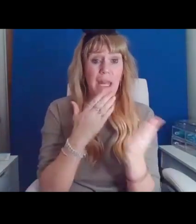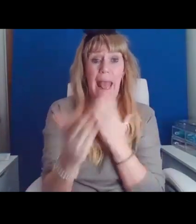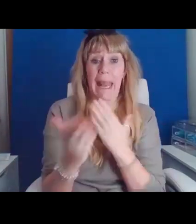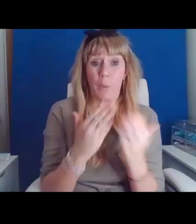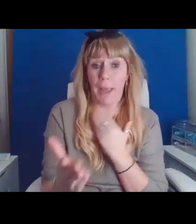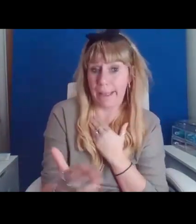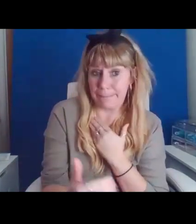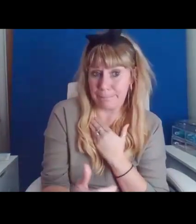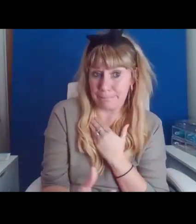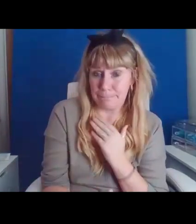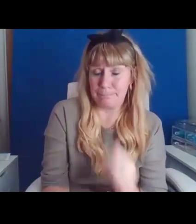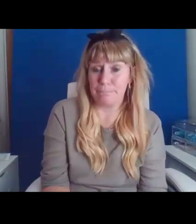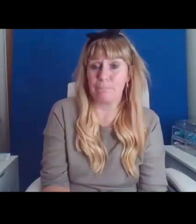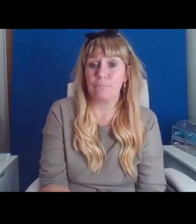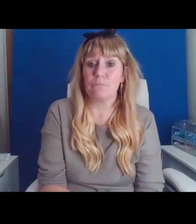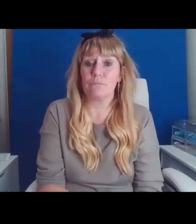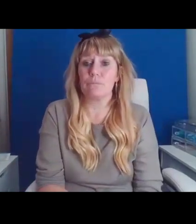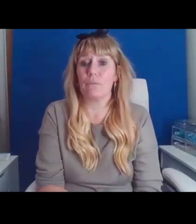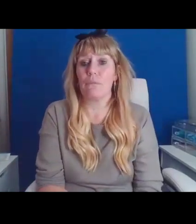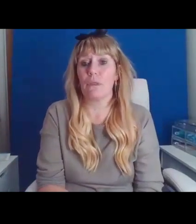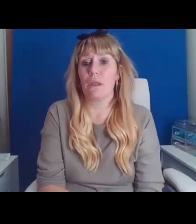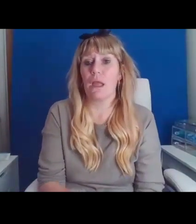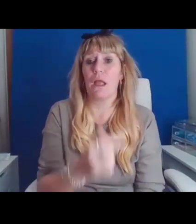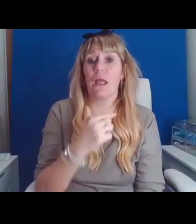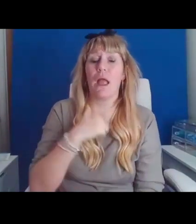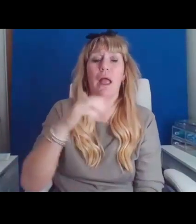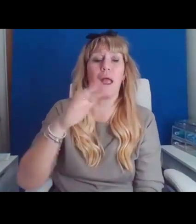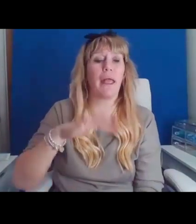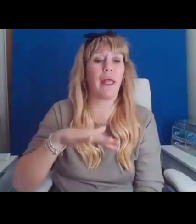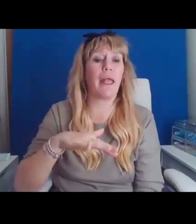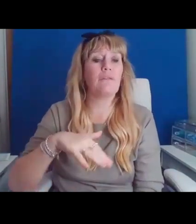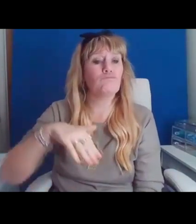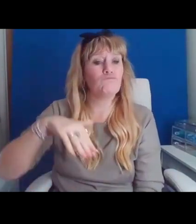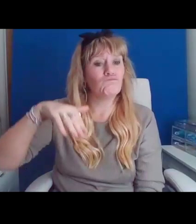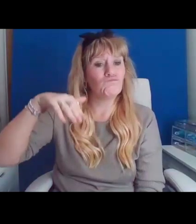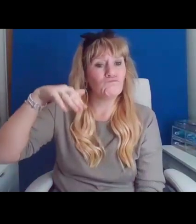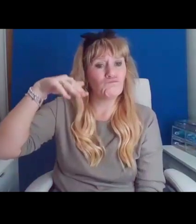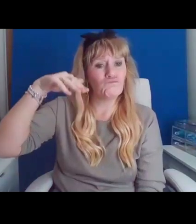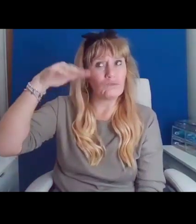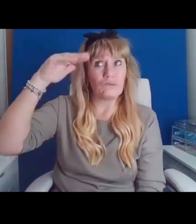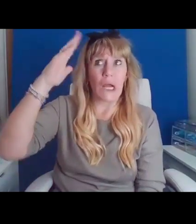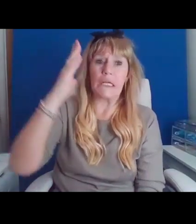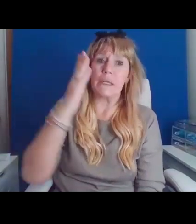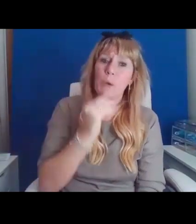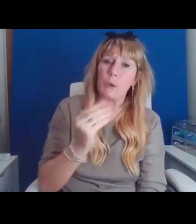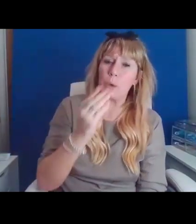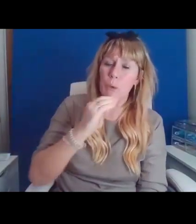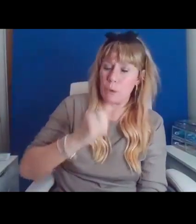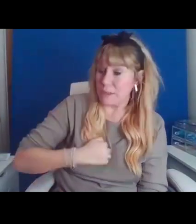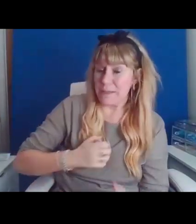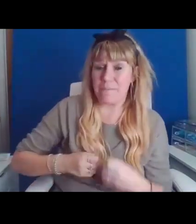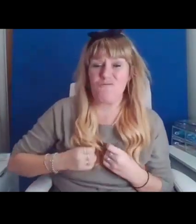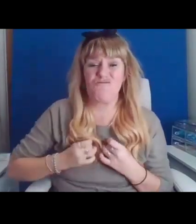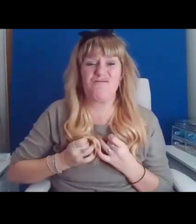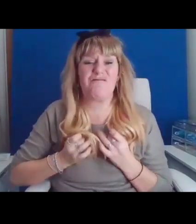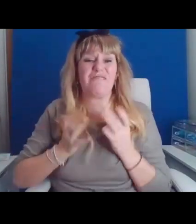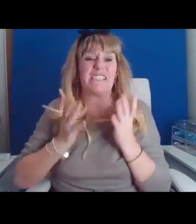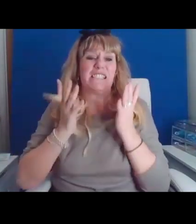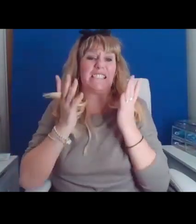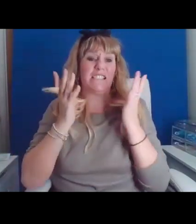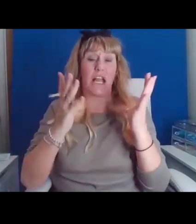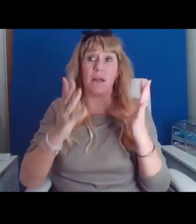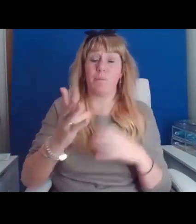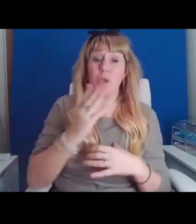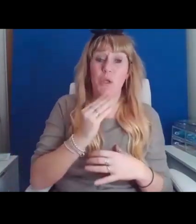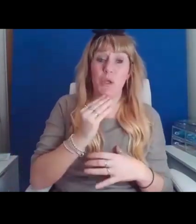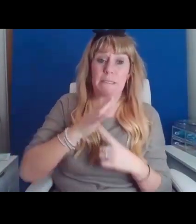I have grown used to my rage, so used to suppressing it my subconscious